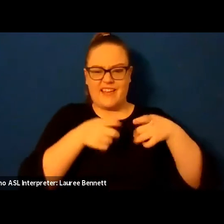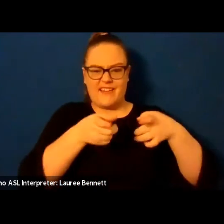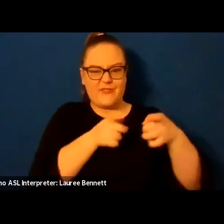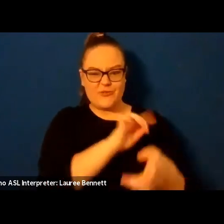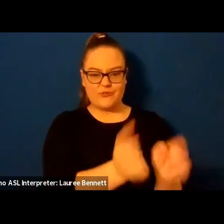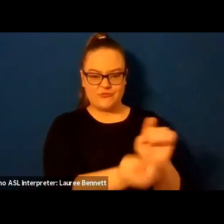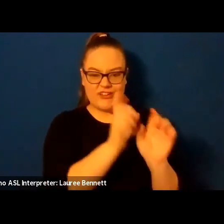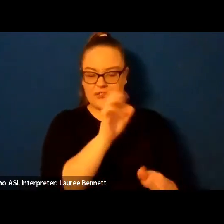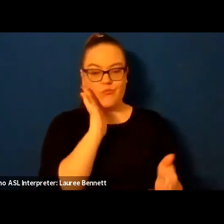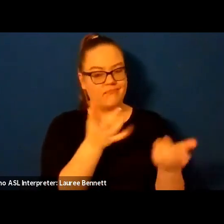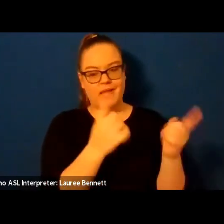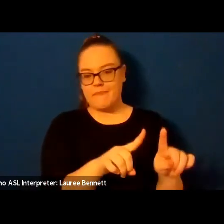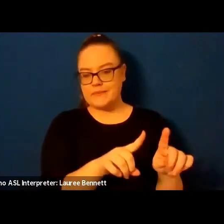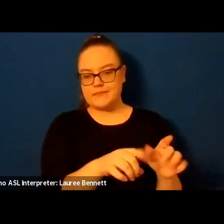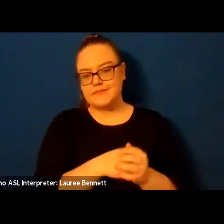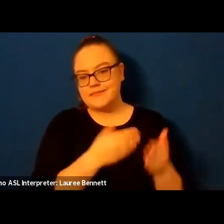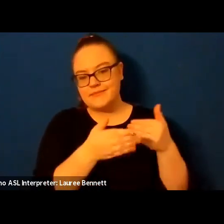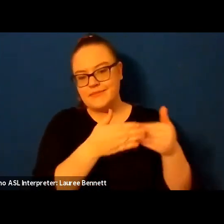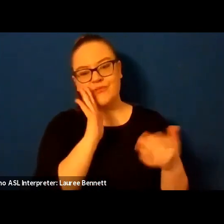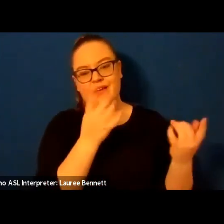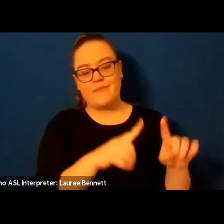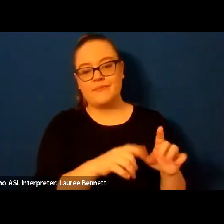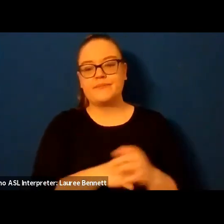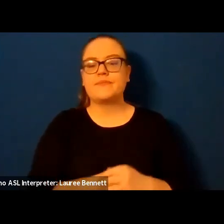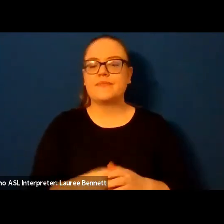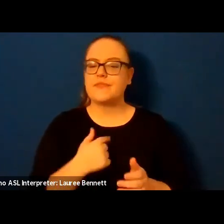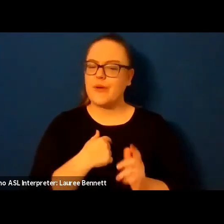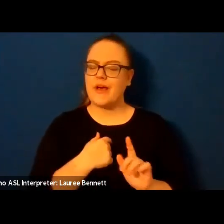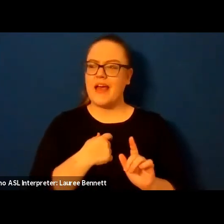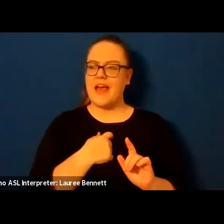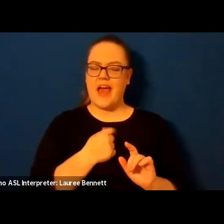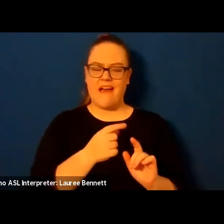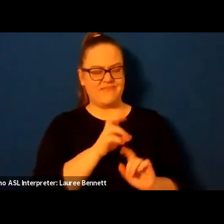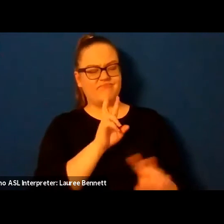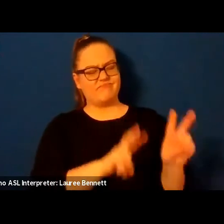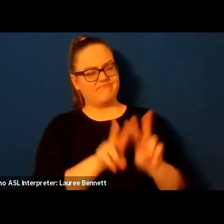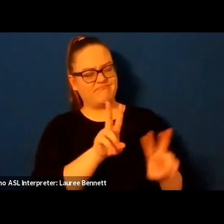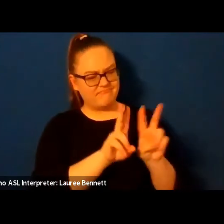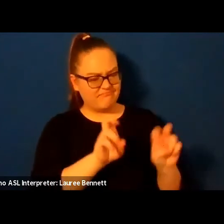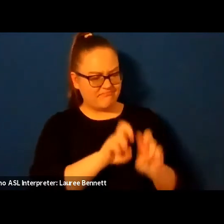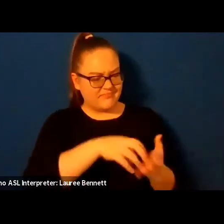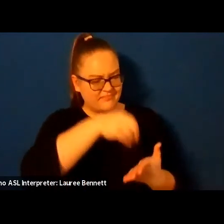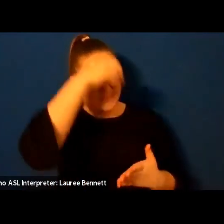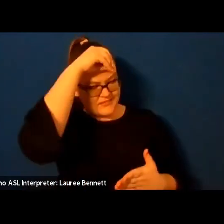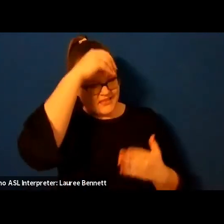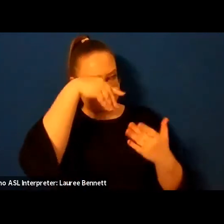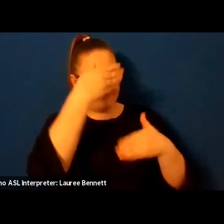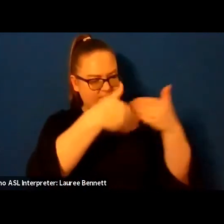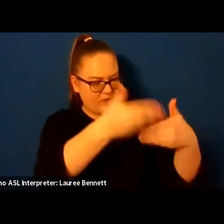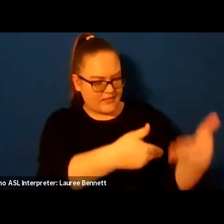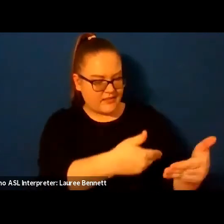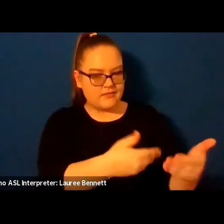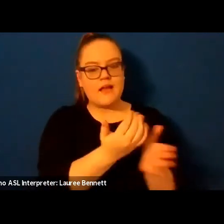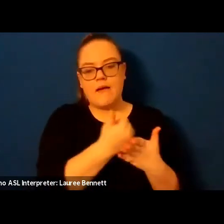and working through that myth by reimagining it into these poems was a way for me to process the changes